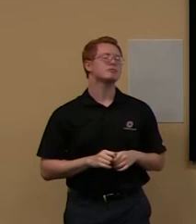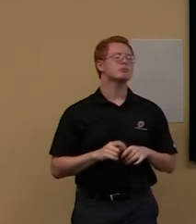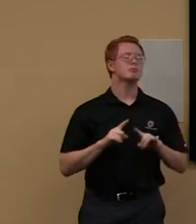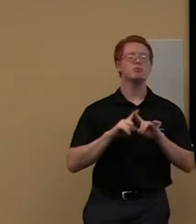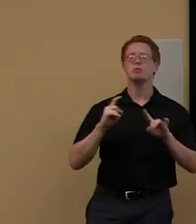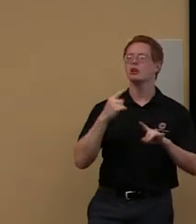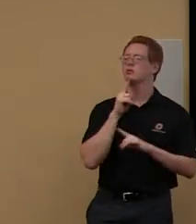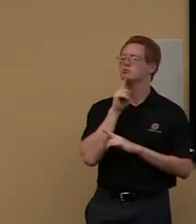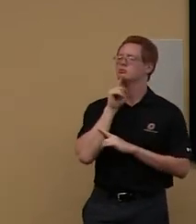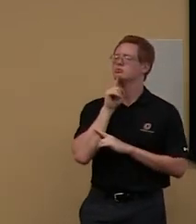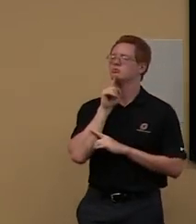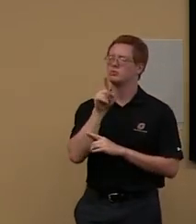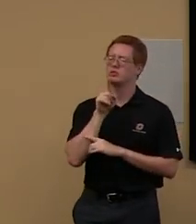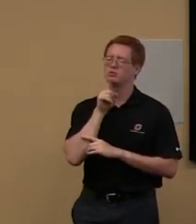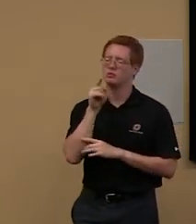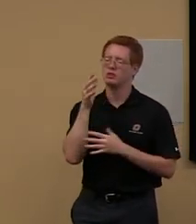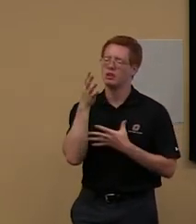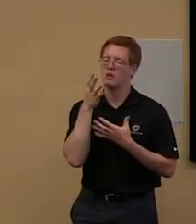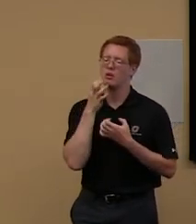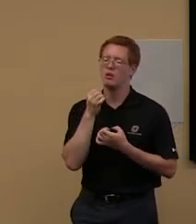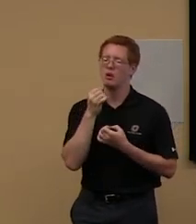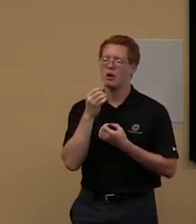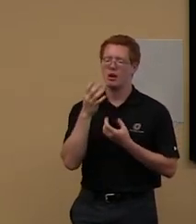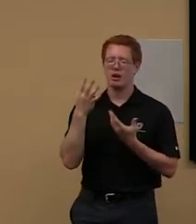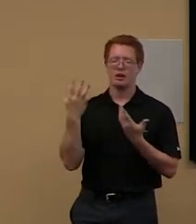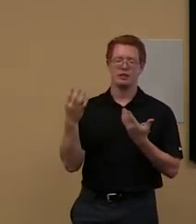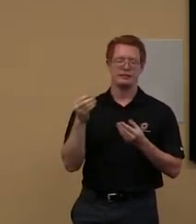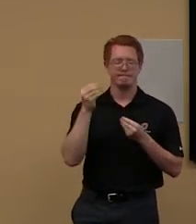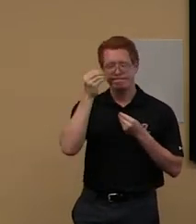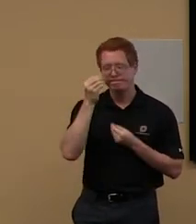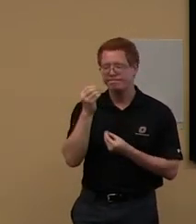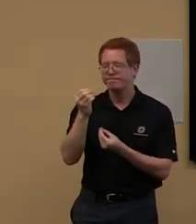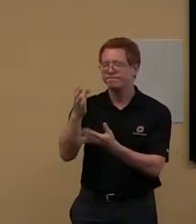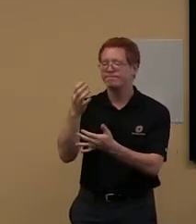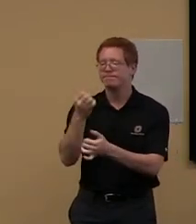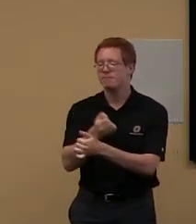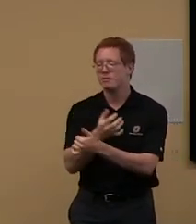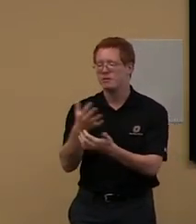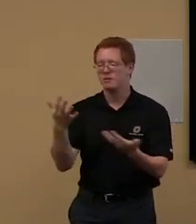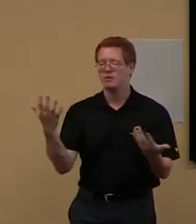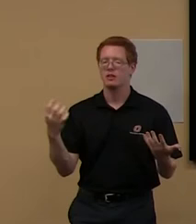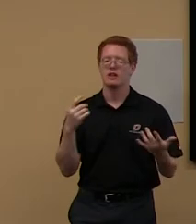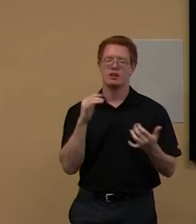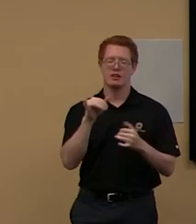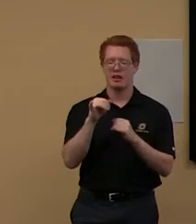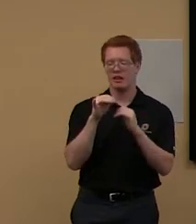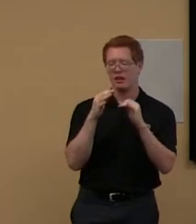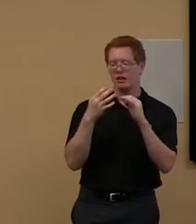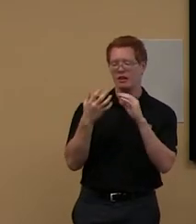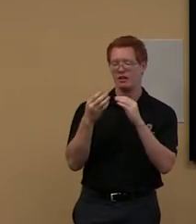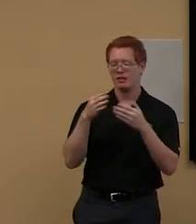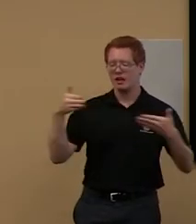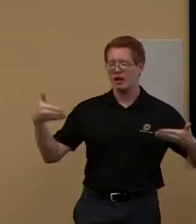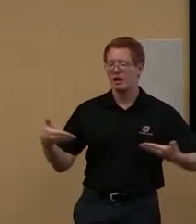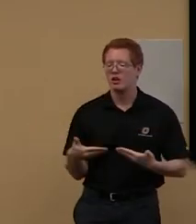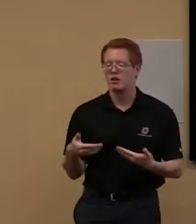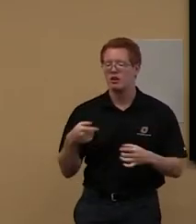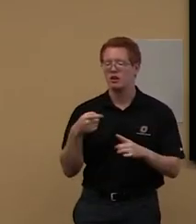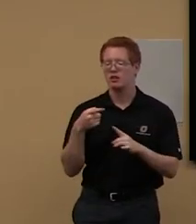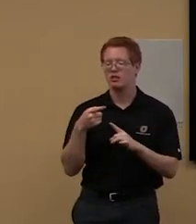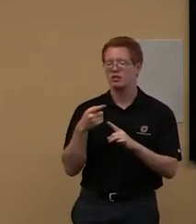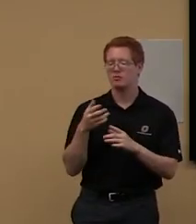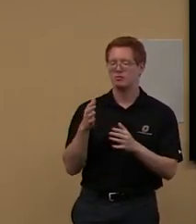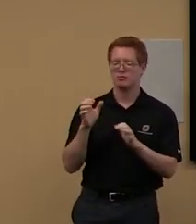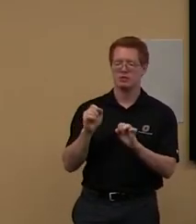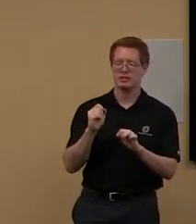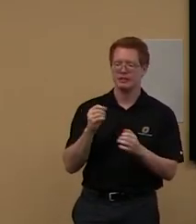but I really wanted to give you everything, you know, that, that, that introduction right away, um, so you can